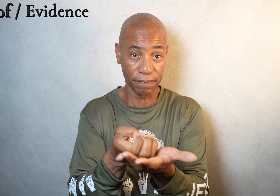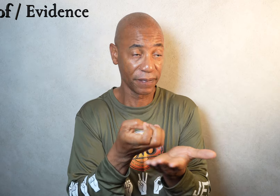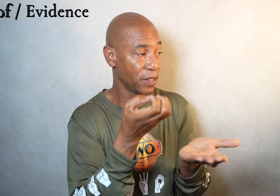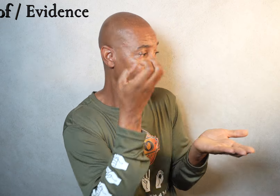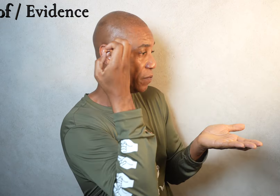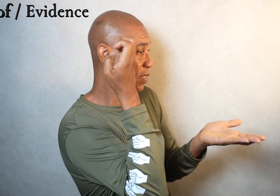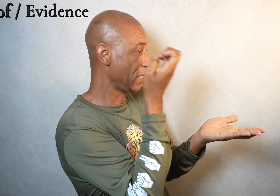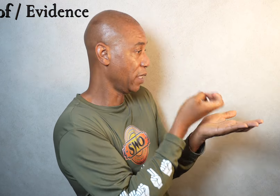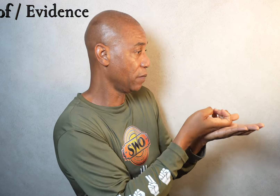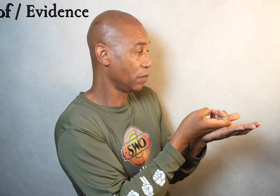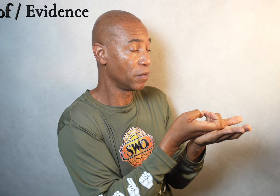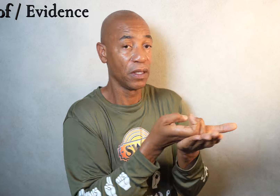Sign again.